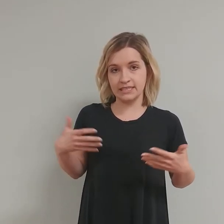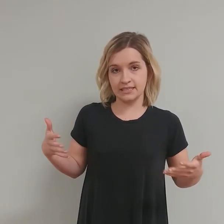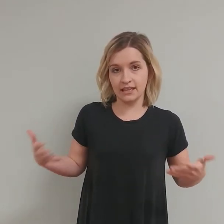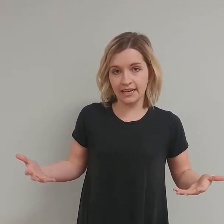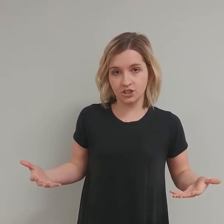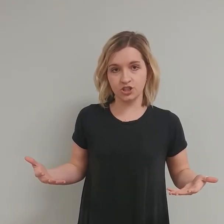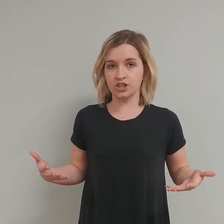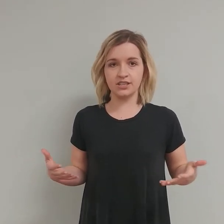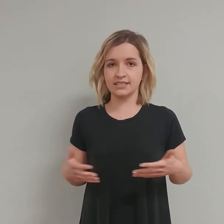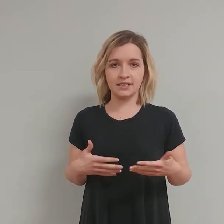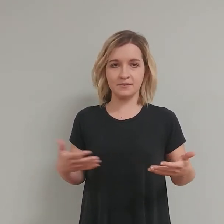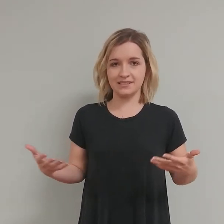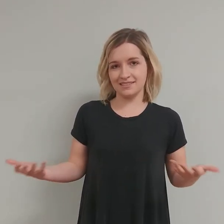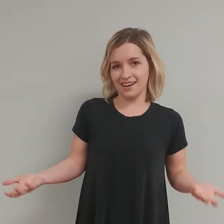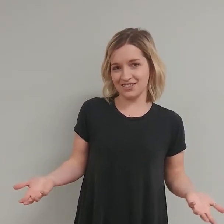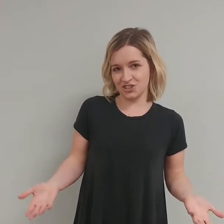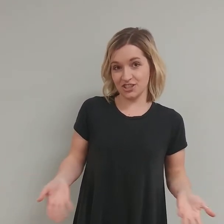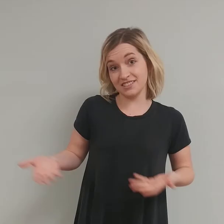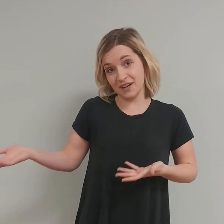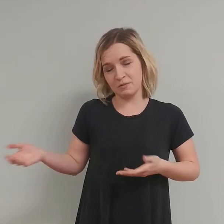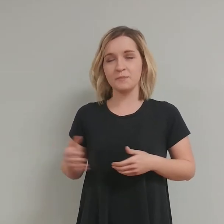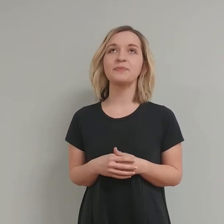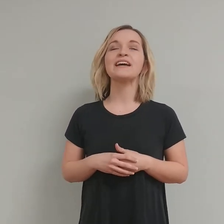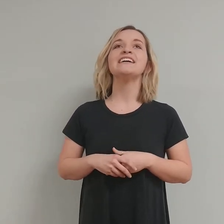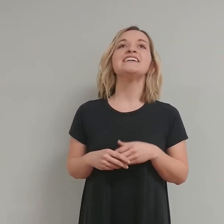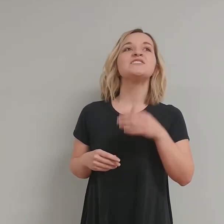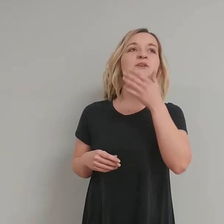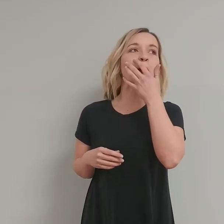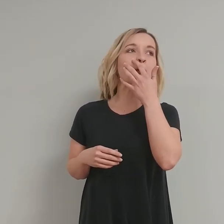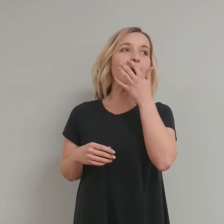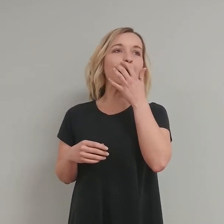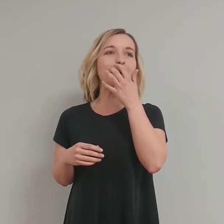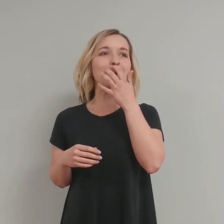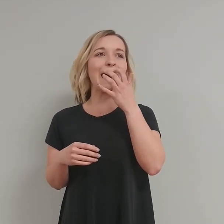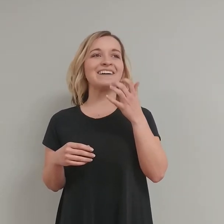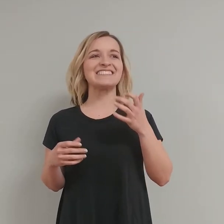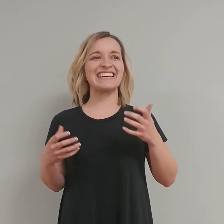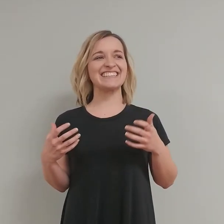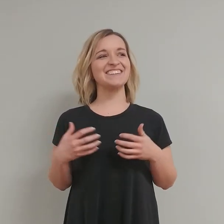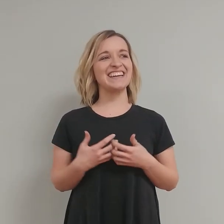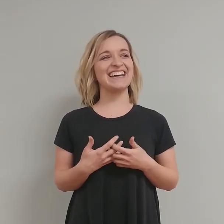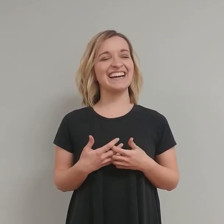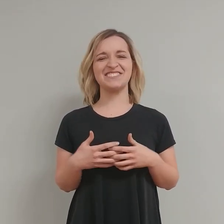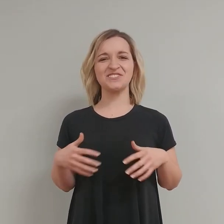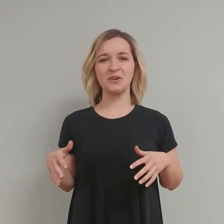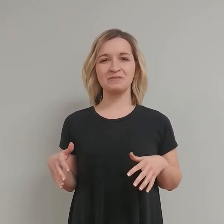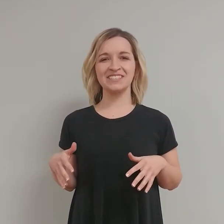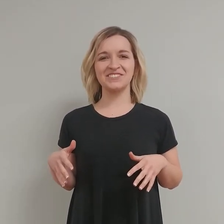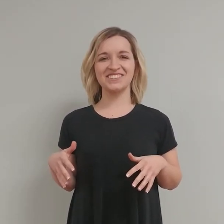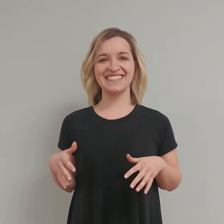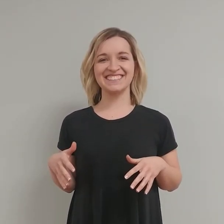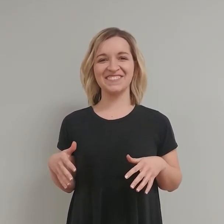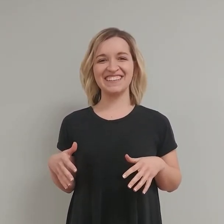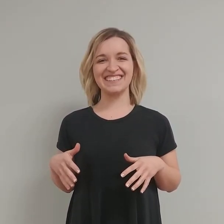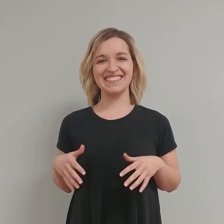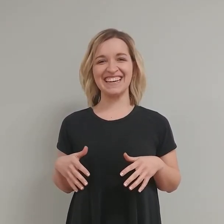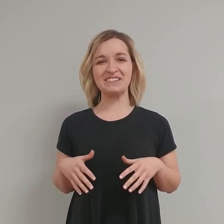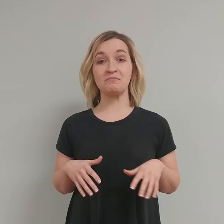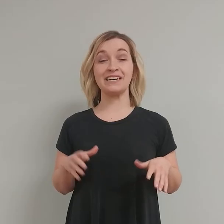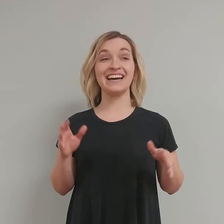it's like a sugar, except it's not sugar, fiber. So I was like, okay, I don't normally order things off the internet, but